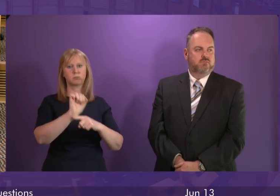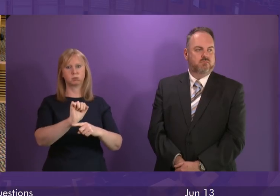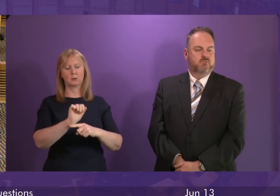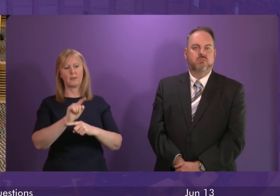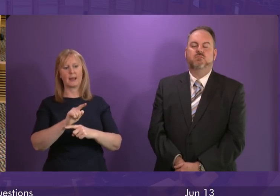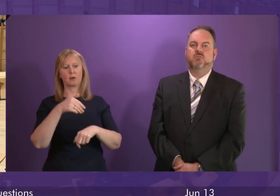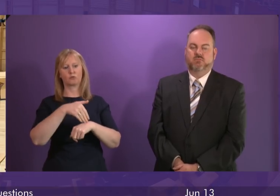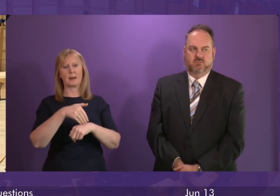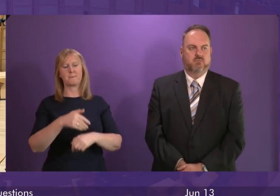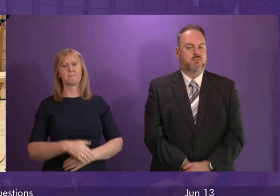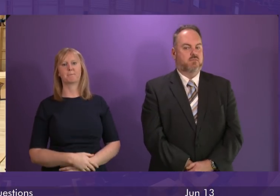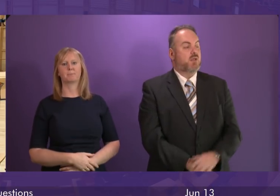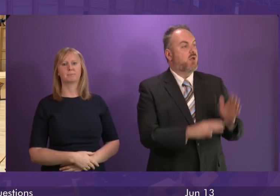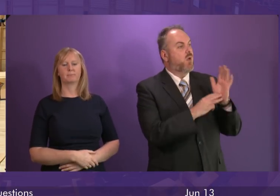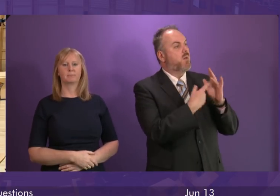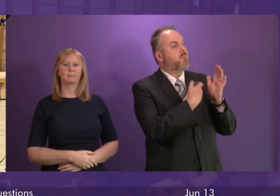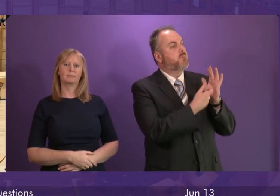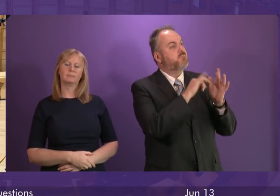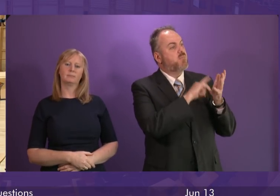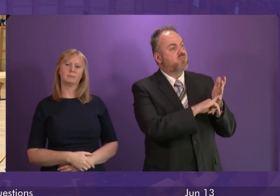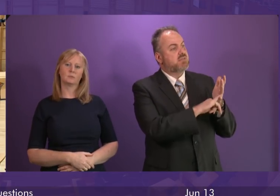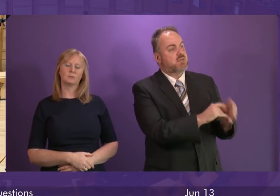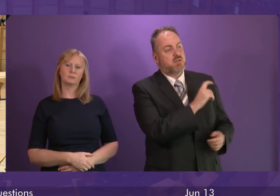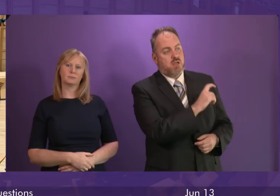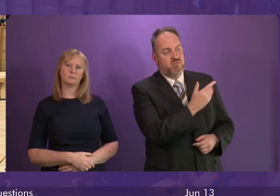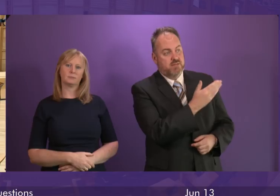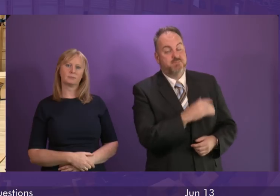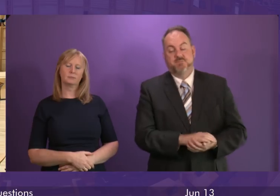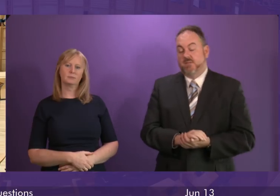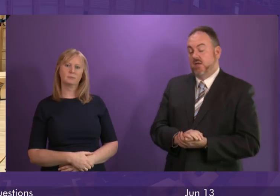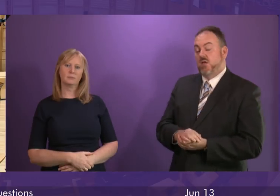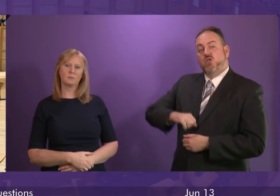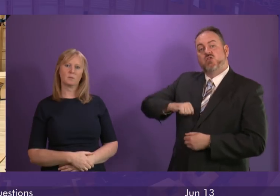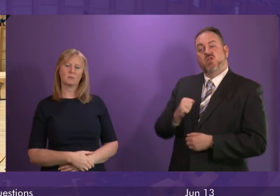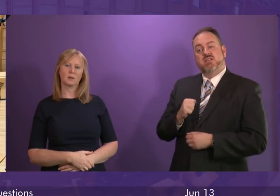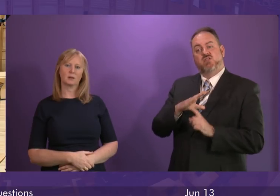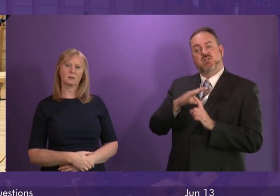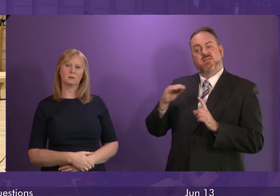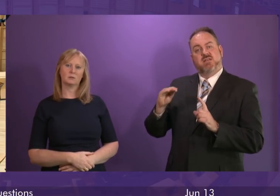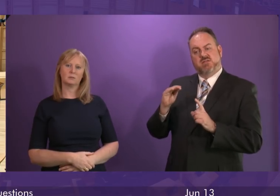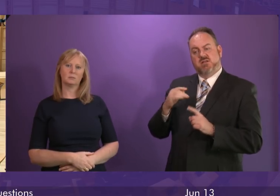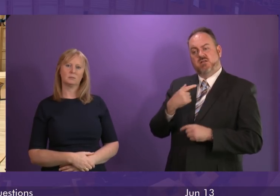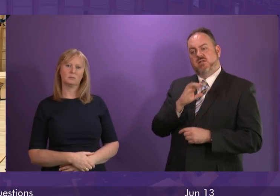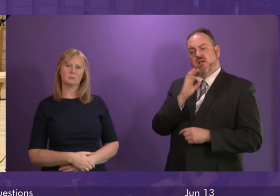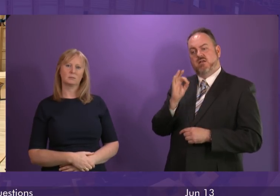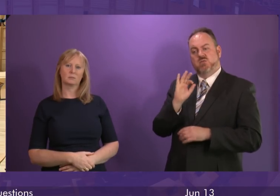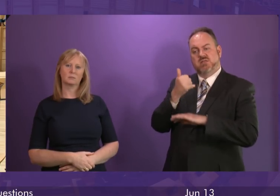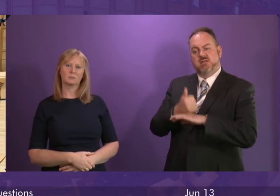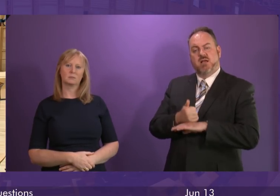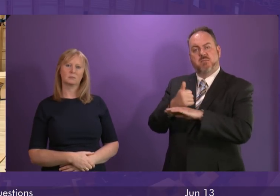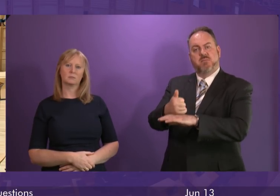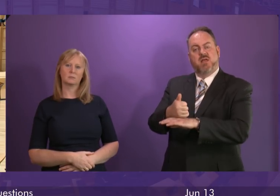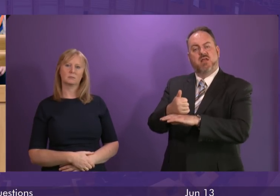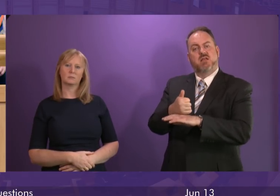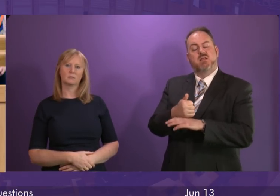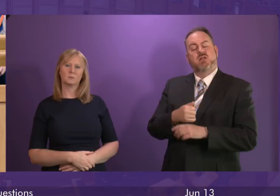of this nature. And Maurice Corrie. The Scottish Conservatives called for a vulnerable persons aggravator almost exactly a